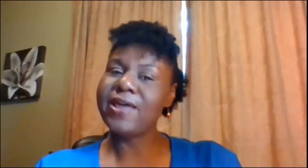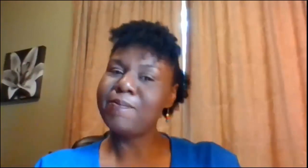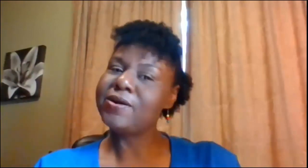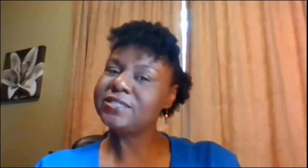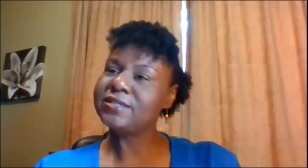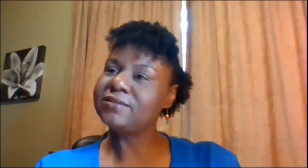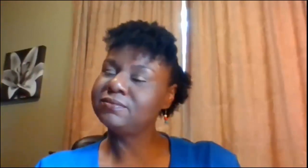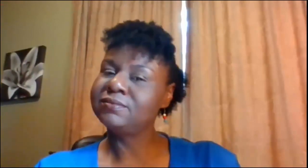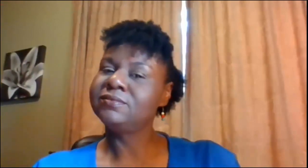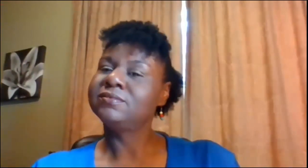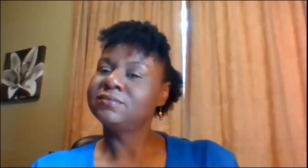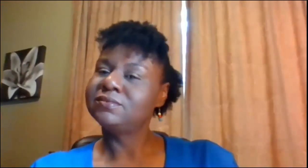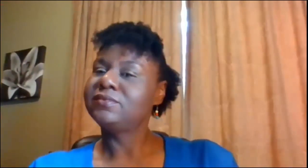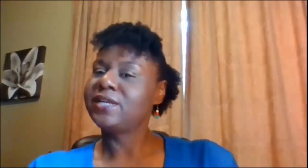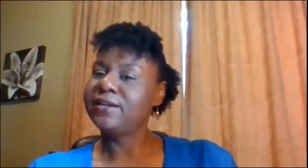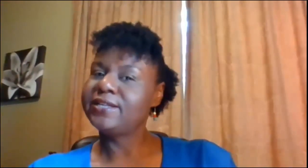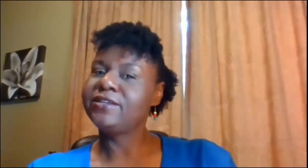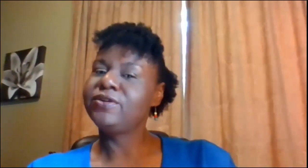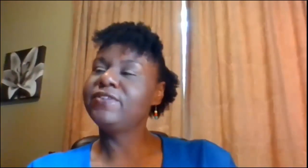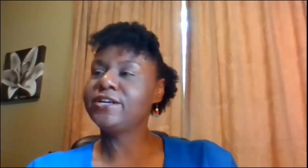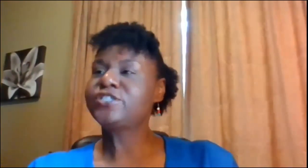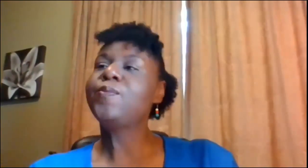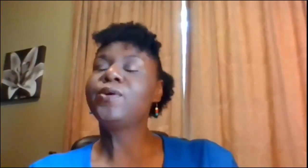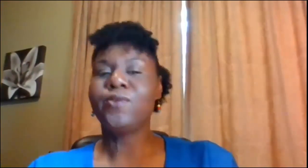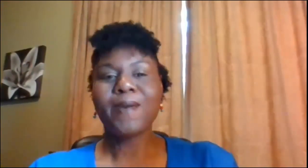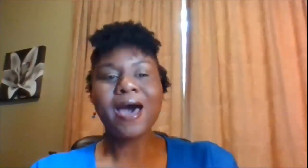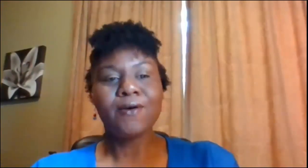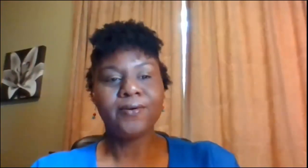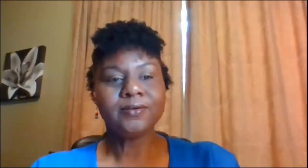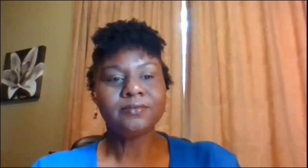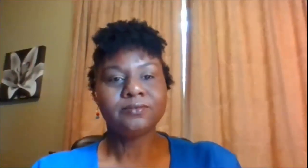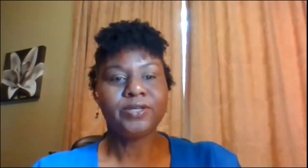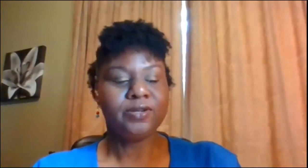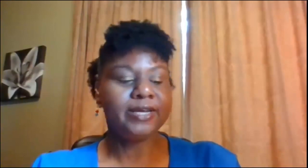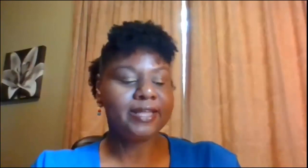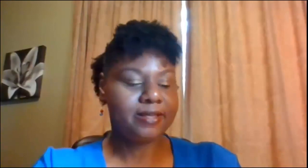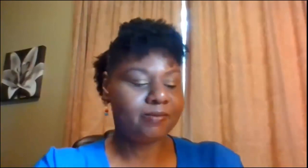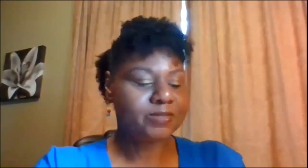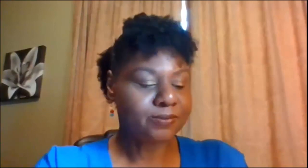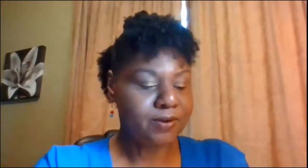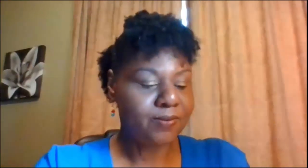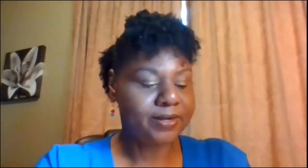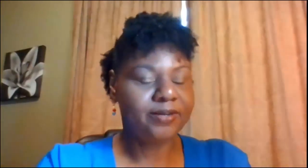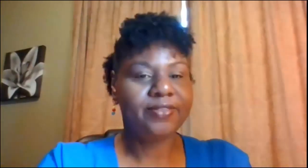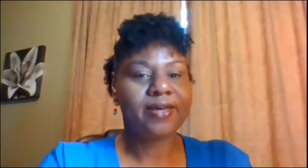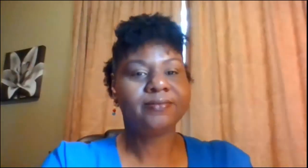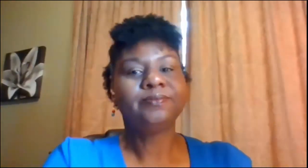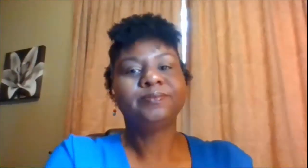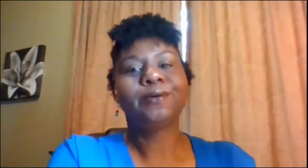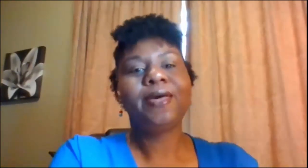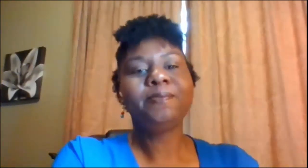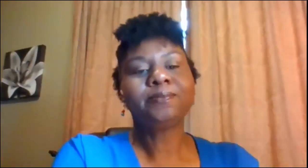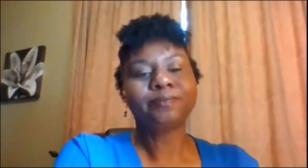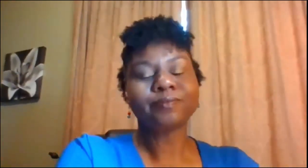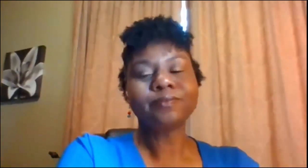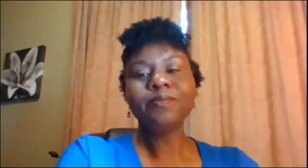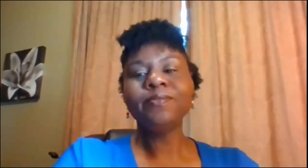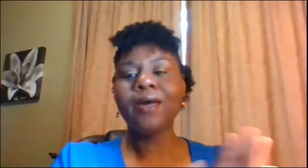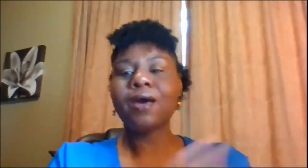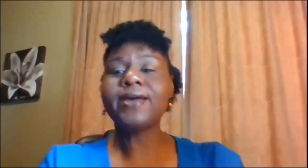that person and look at you giving the interpreter more power when you look at them so we don't want to do that okay all right